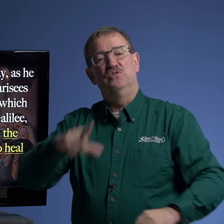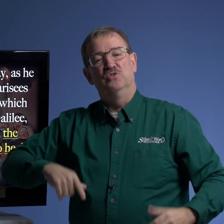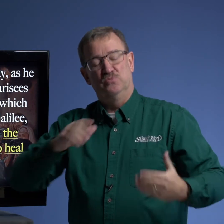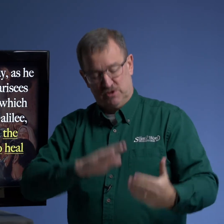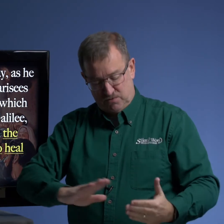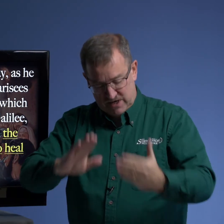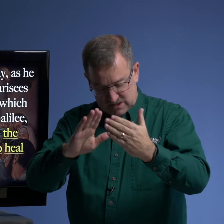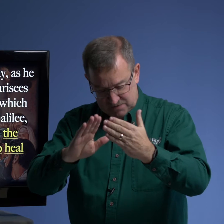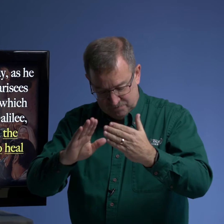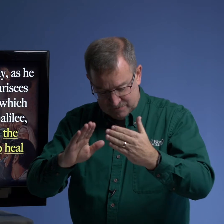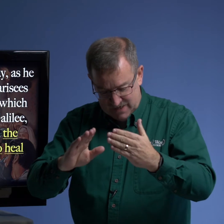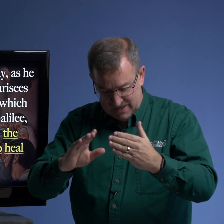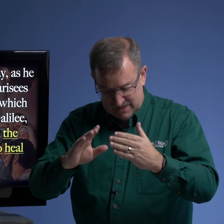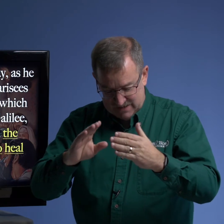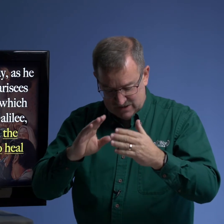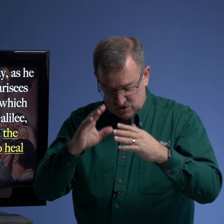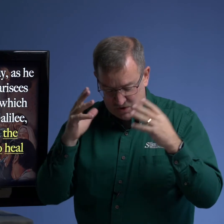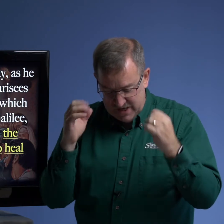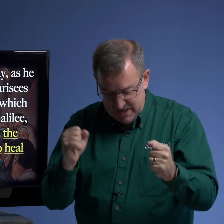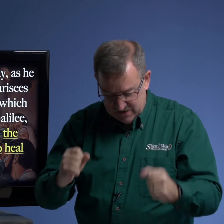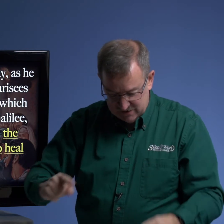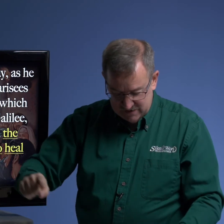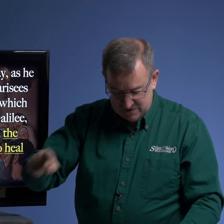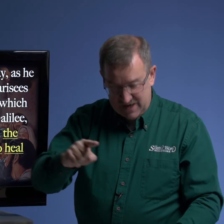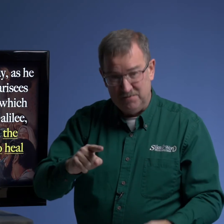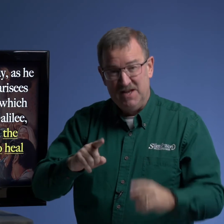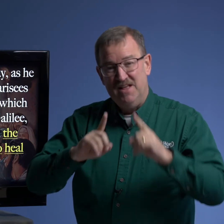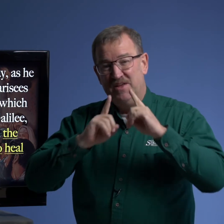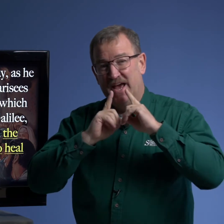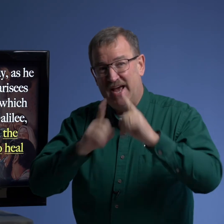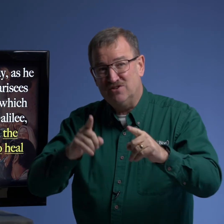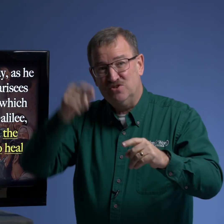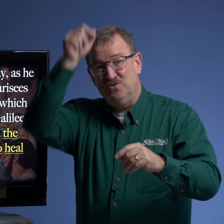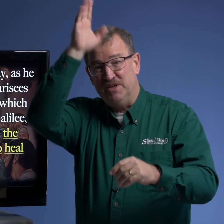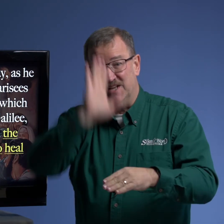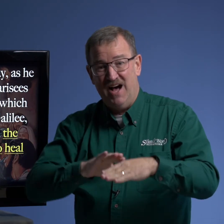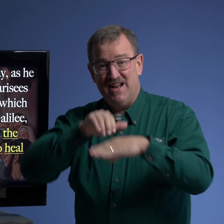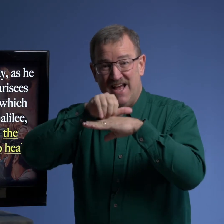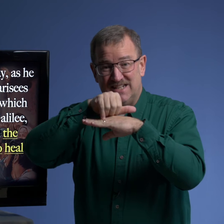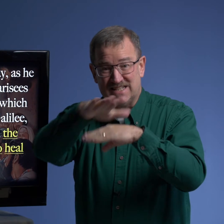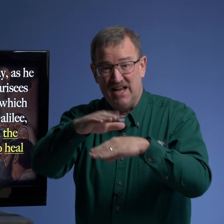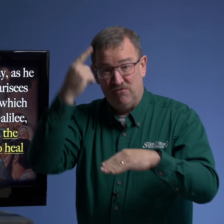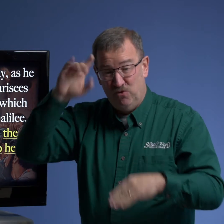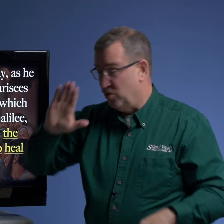lord was present uh to heal them the answer that god had sent for